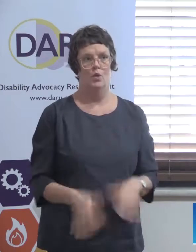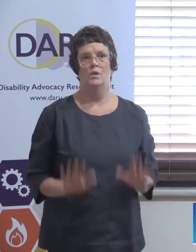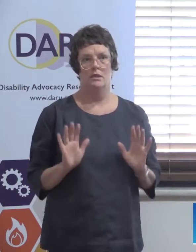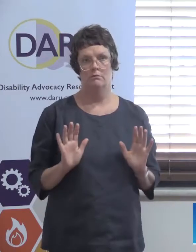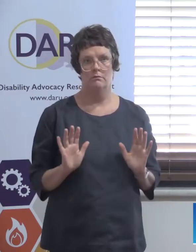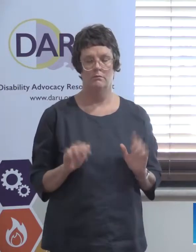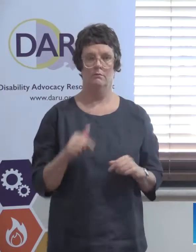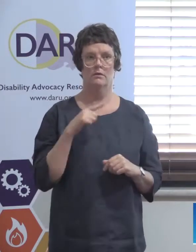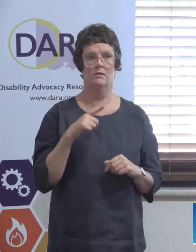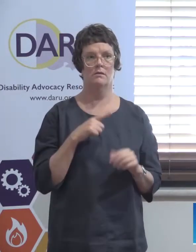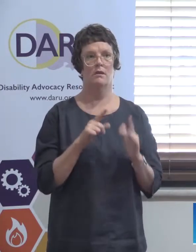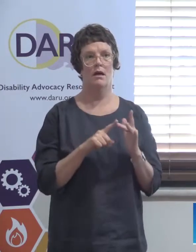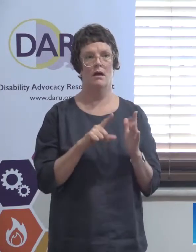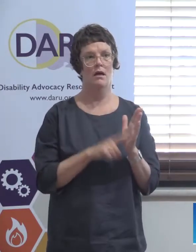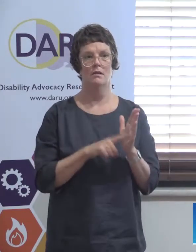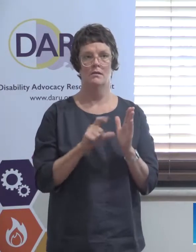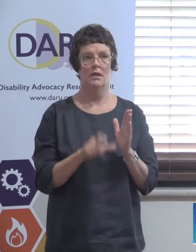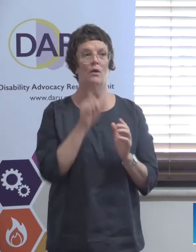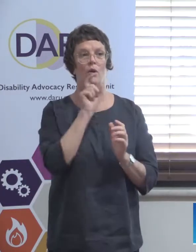doesn't fund advocacy. It's excluded.